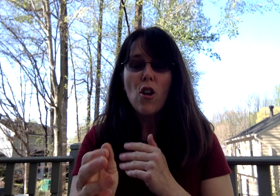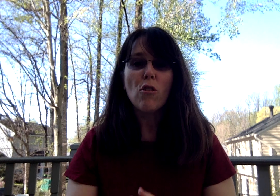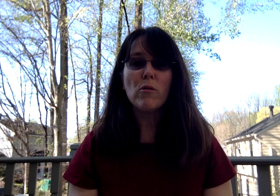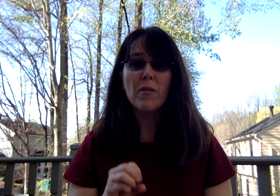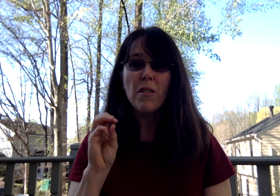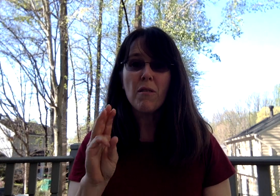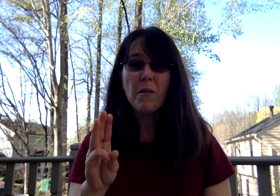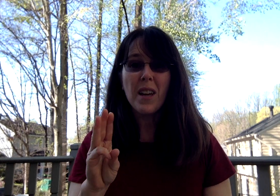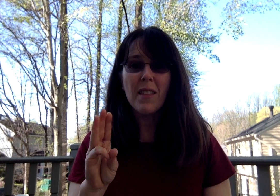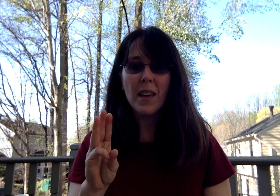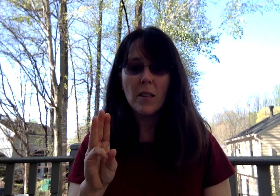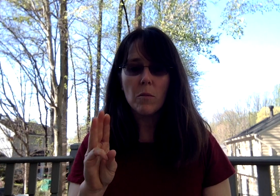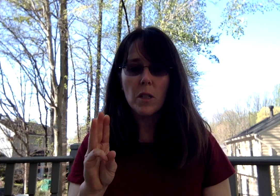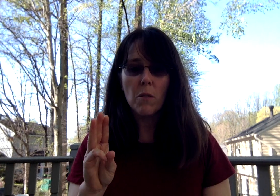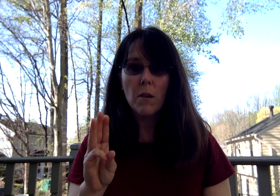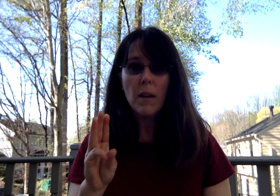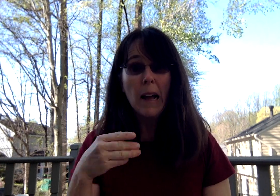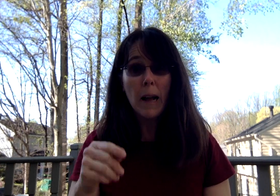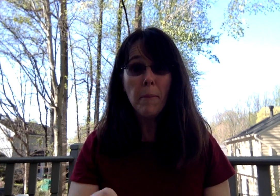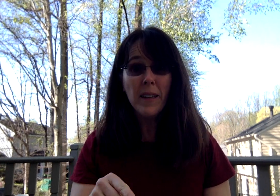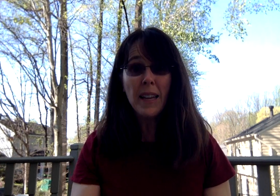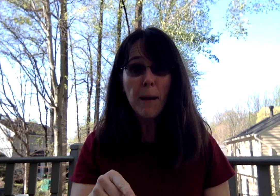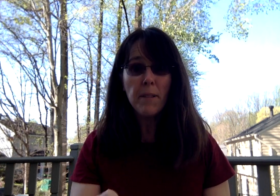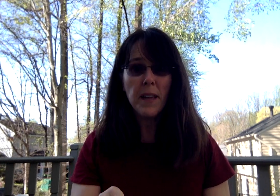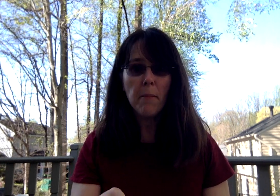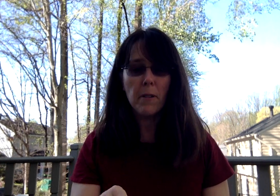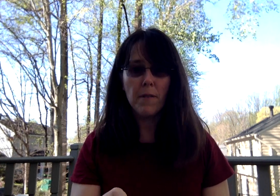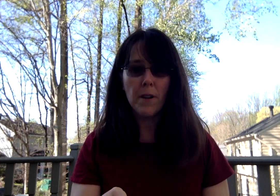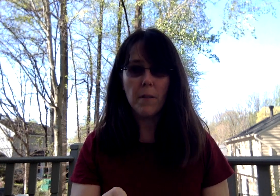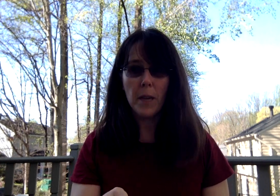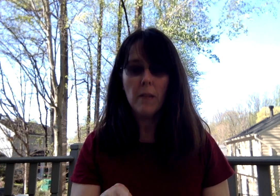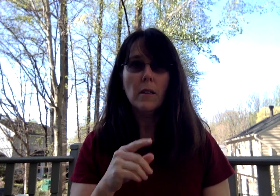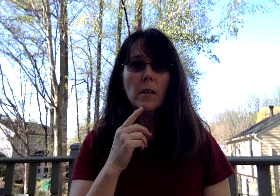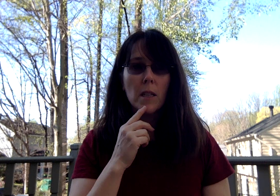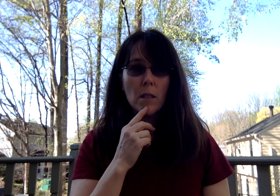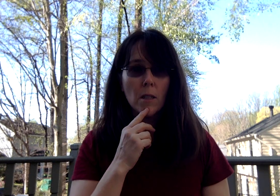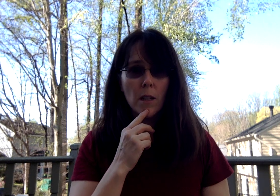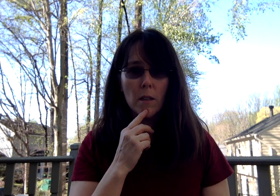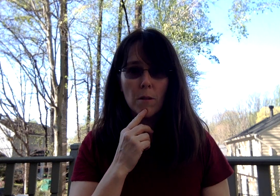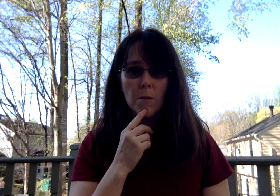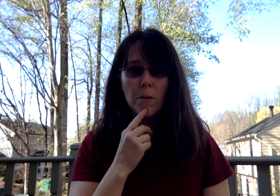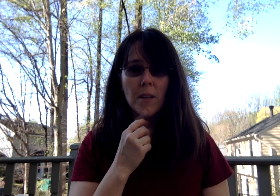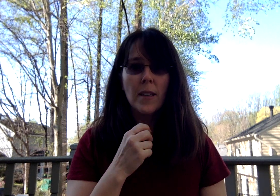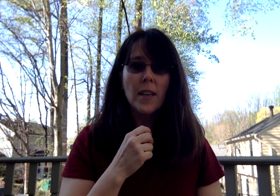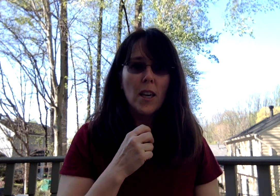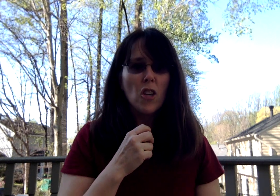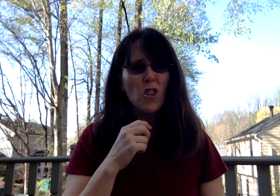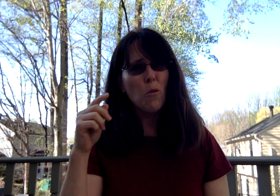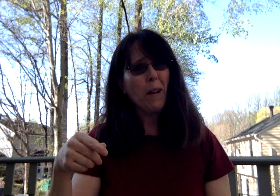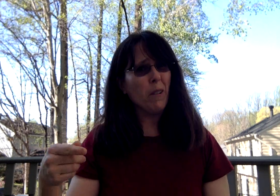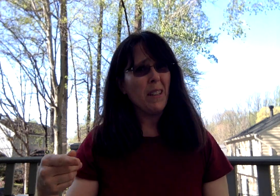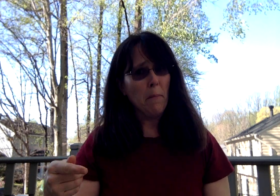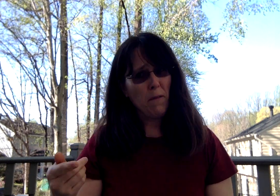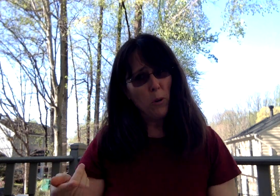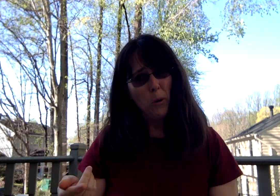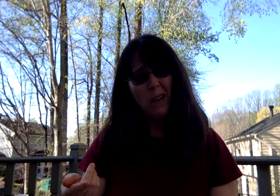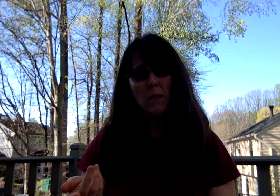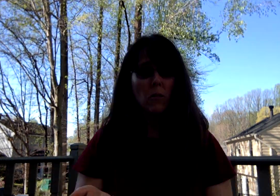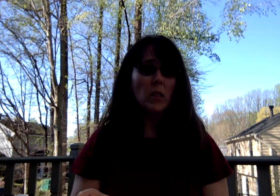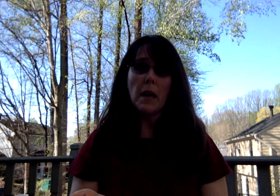Those are the three things we do. I'm gonna tap the table in front of me. So you might want to tap the floor or a